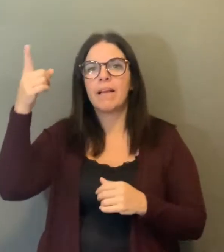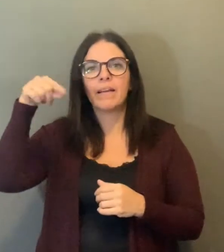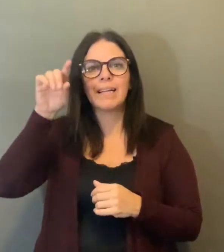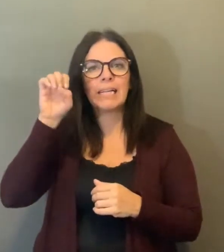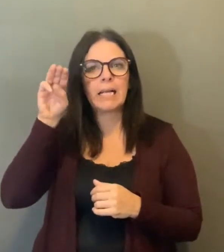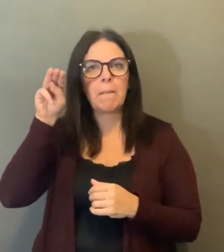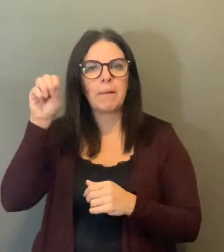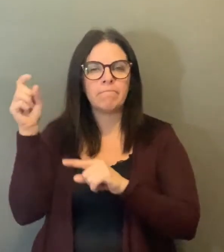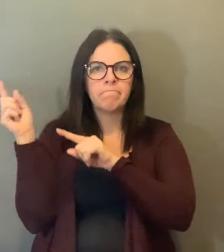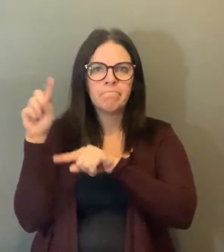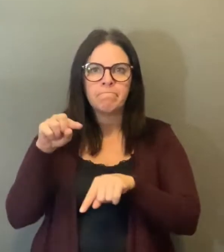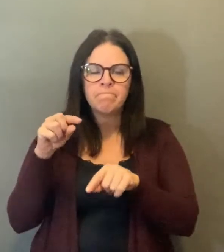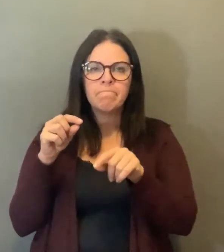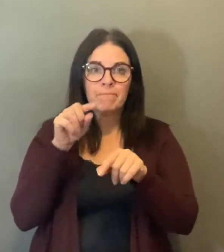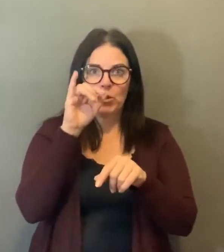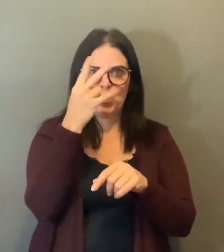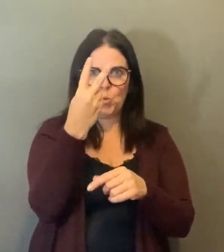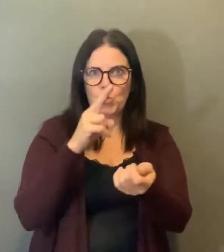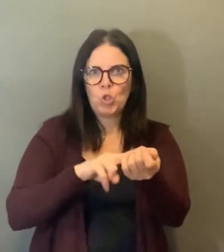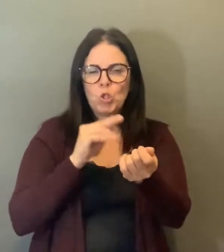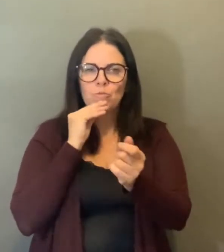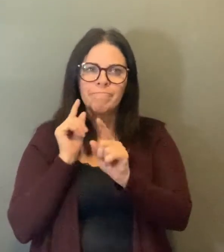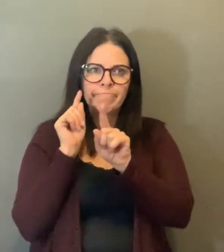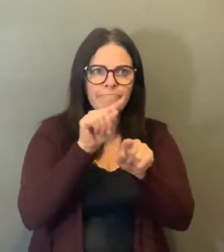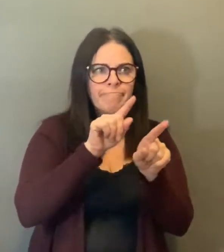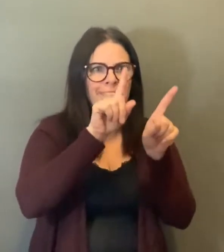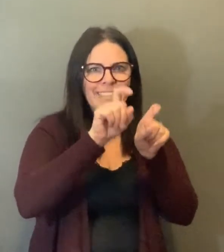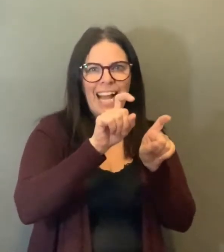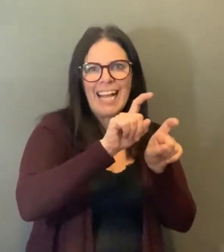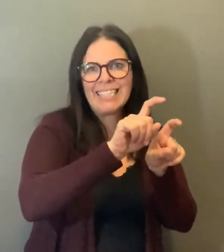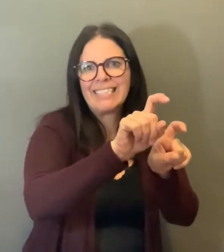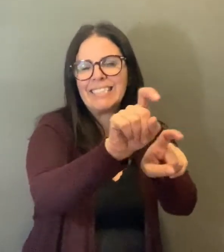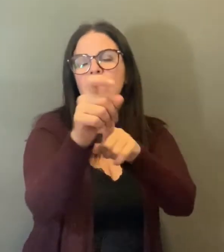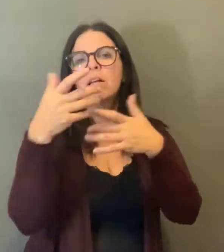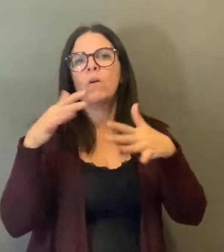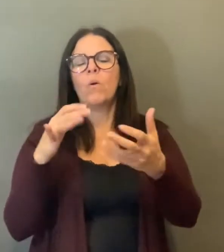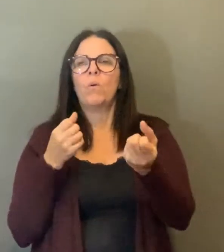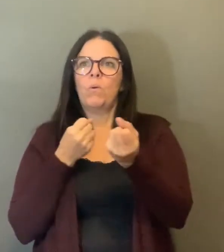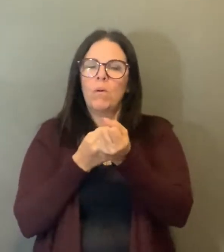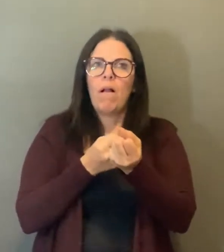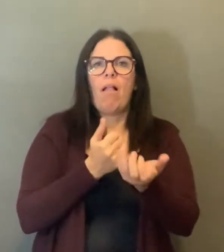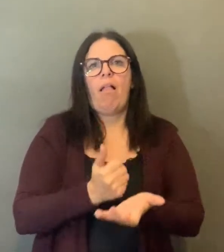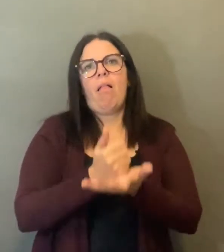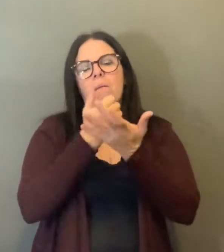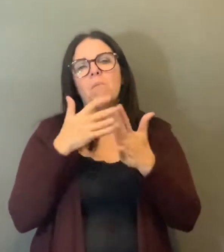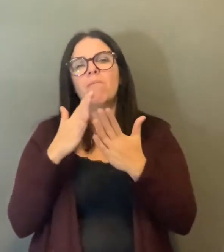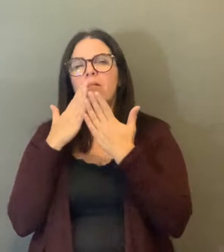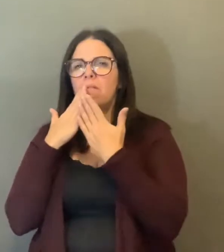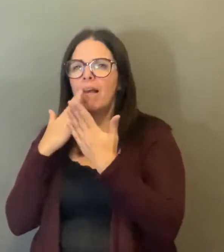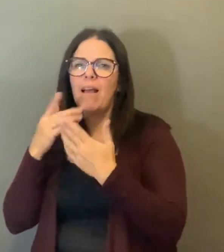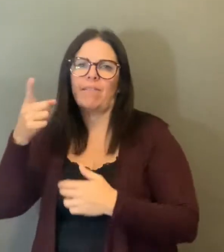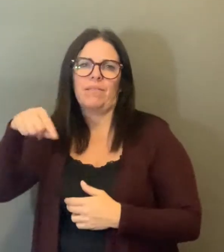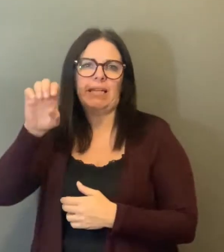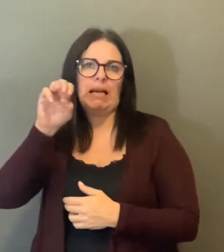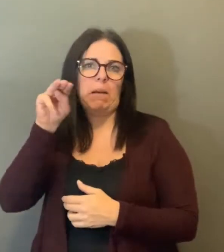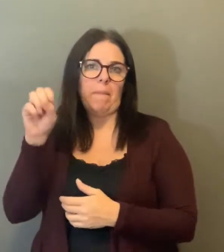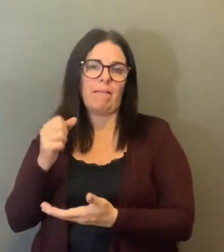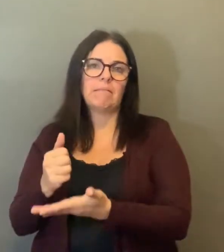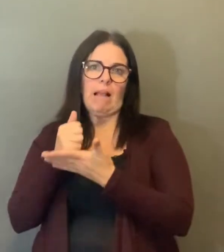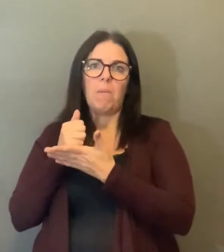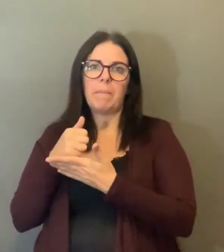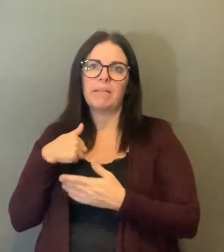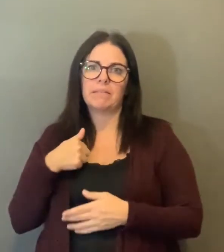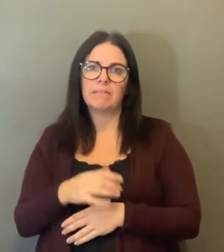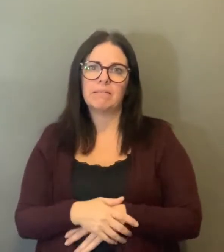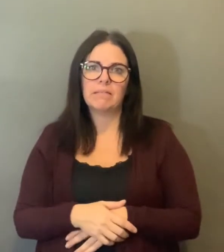portal. This option is not available at that at this time but we expect the system to be up and running soon. For